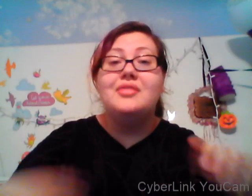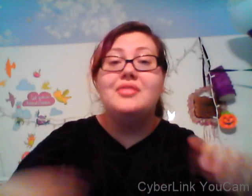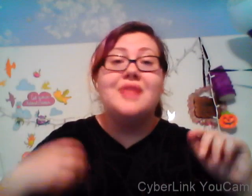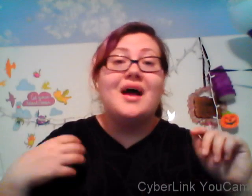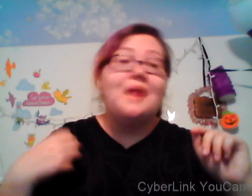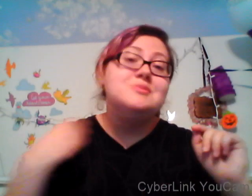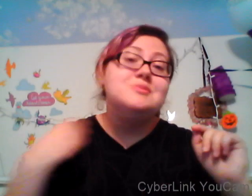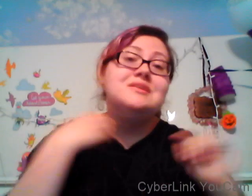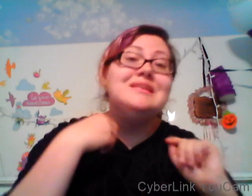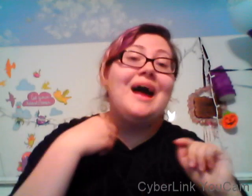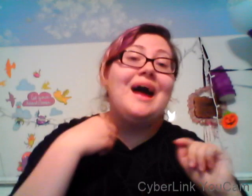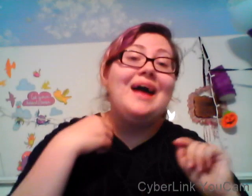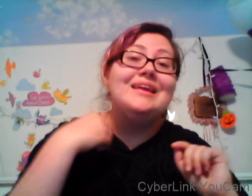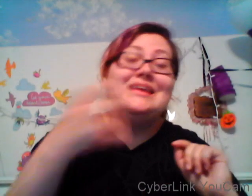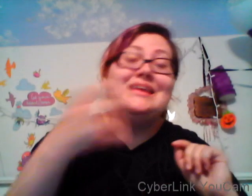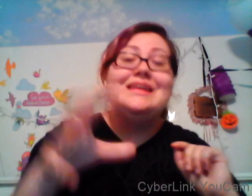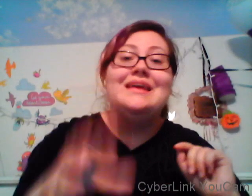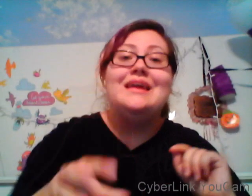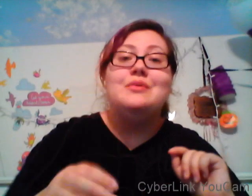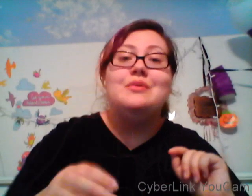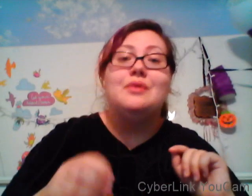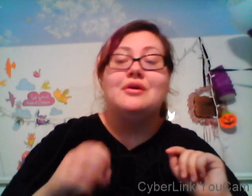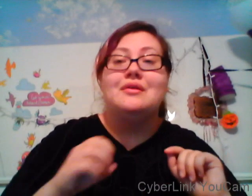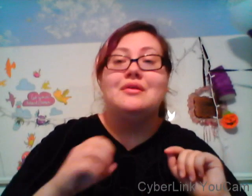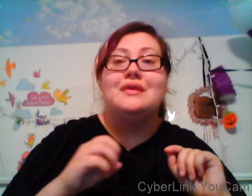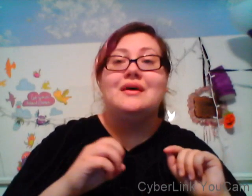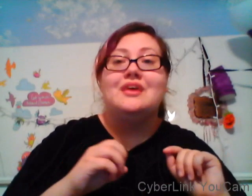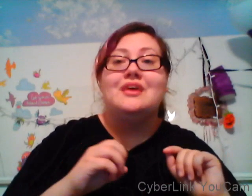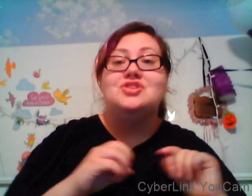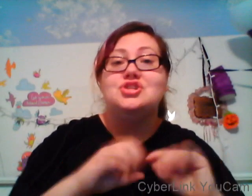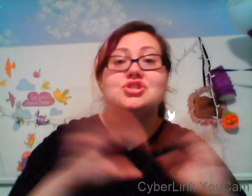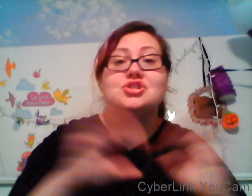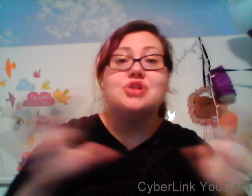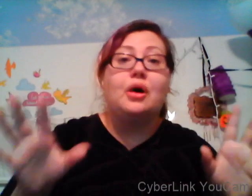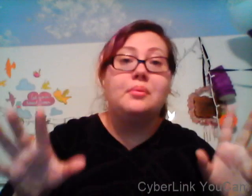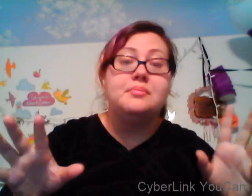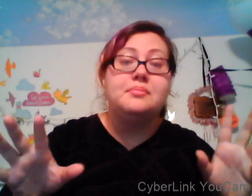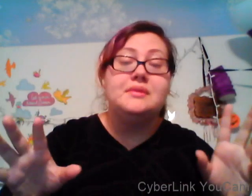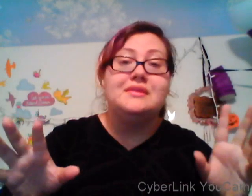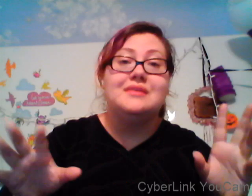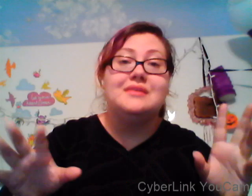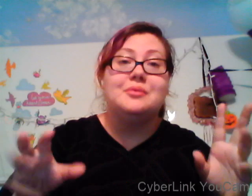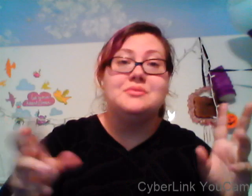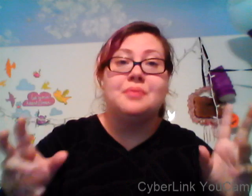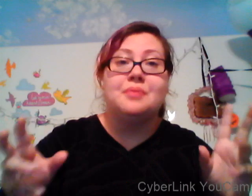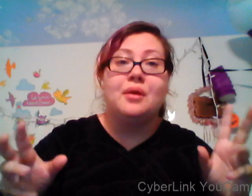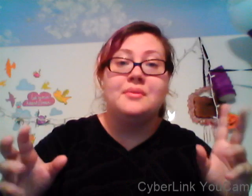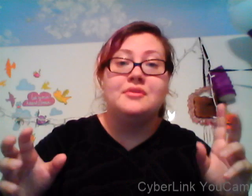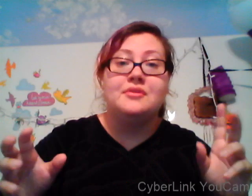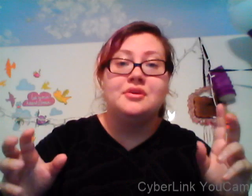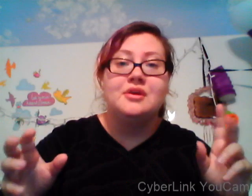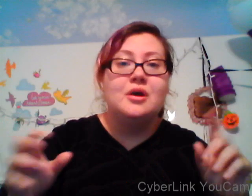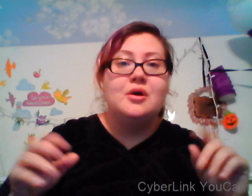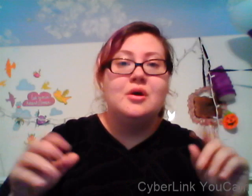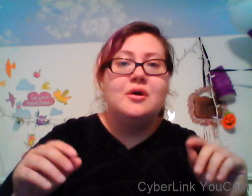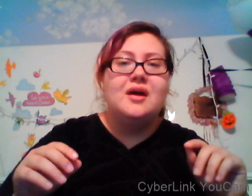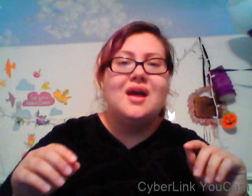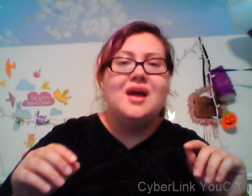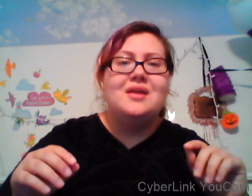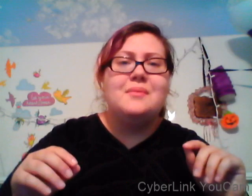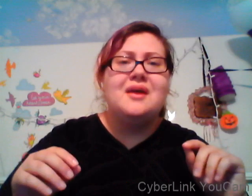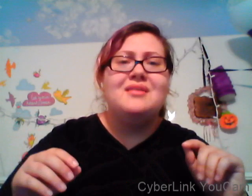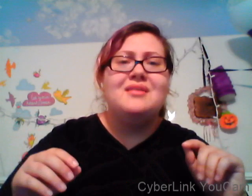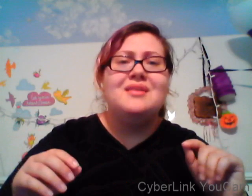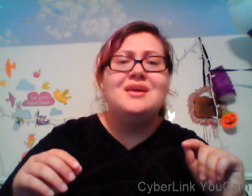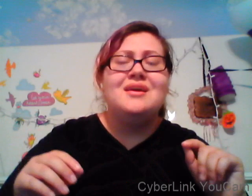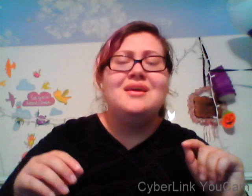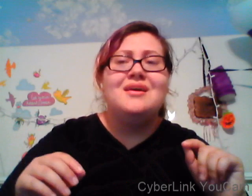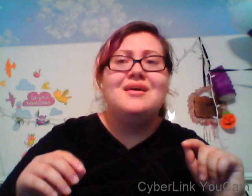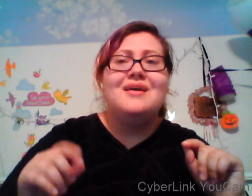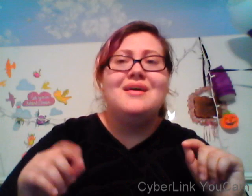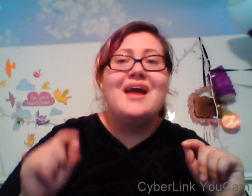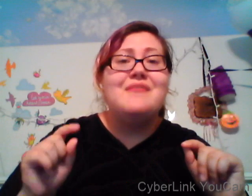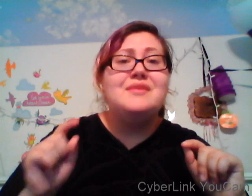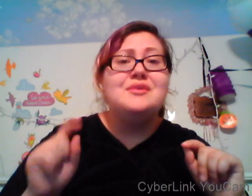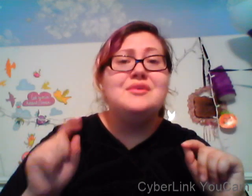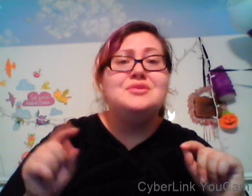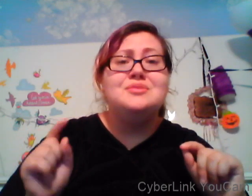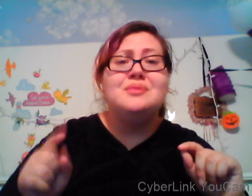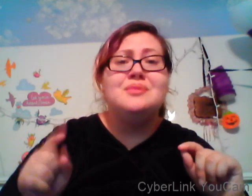I was kind of concerned with getting views and subscribers because I had a whole bunch of